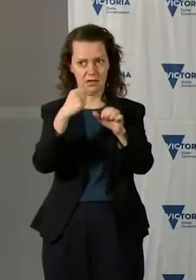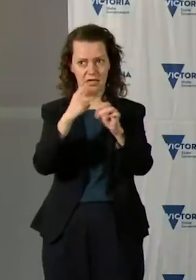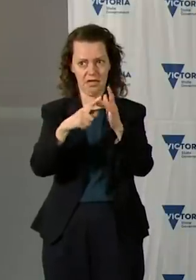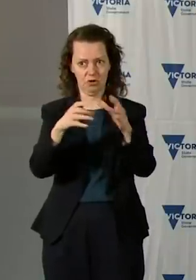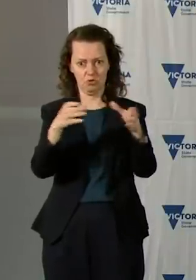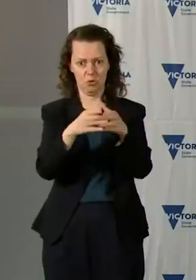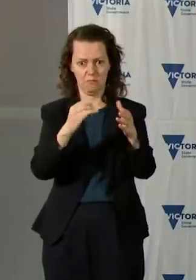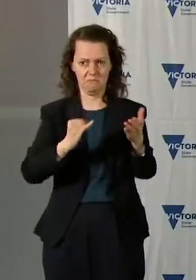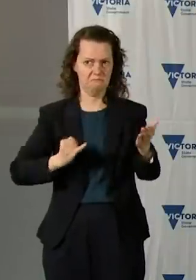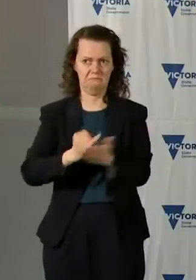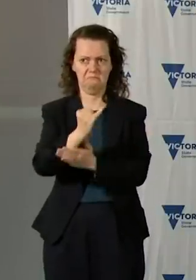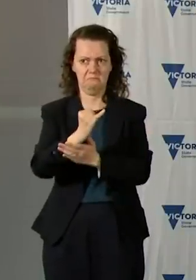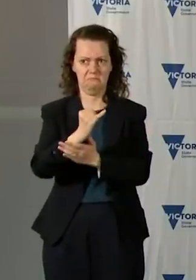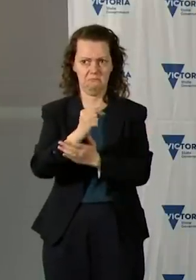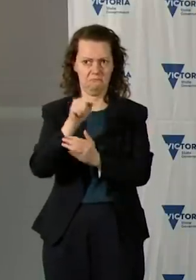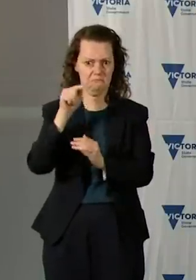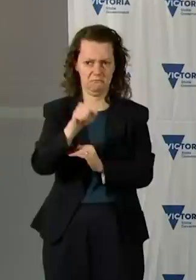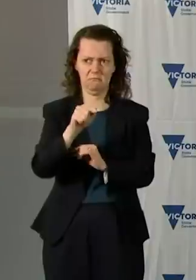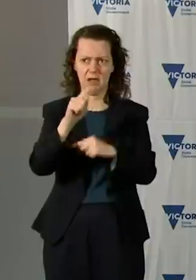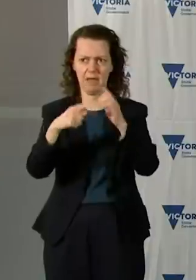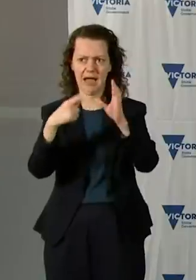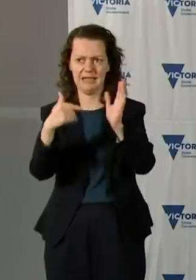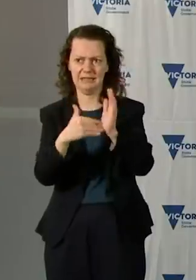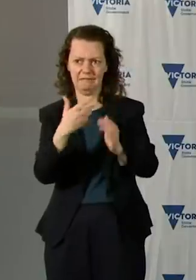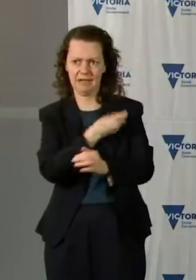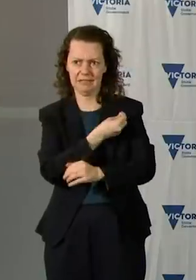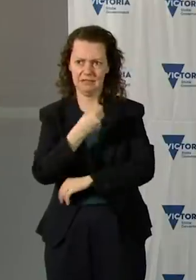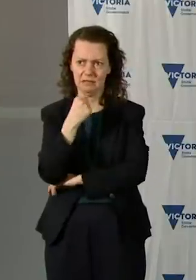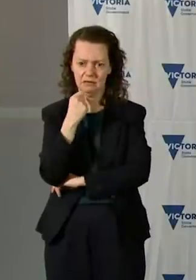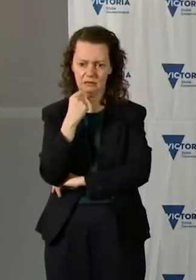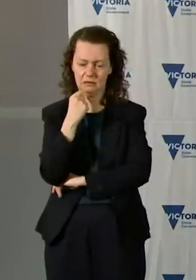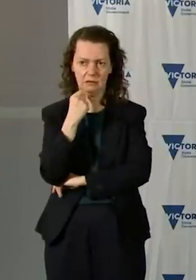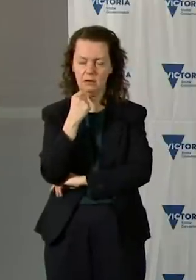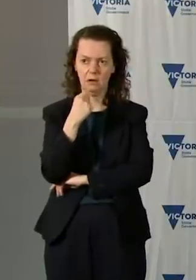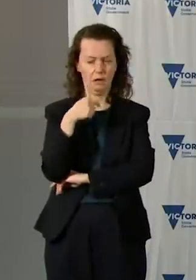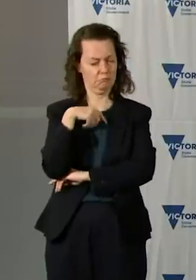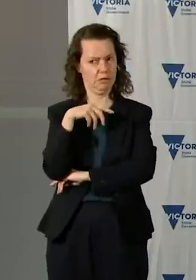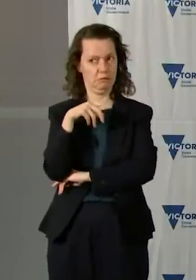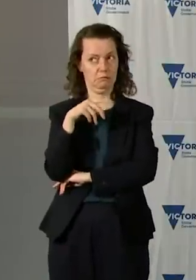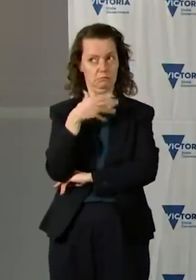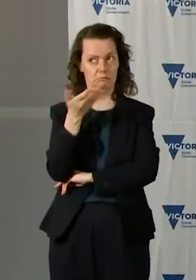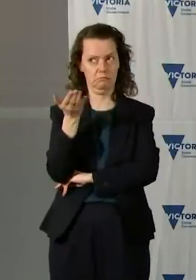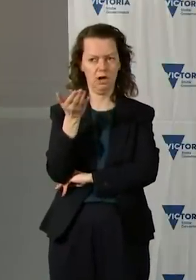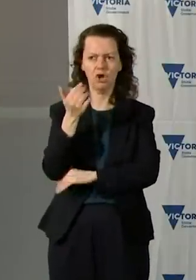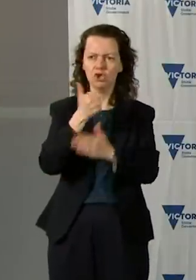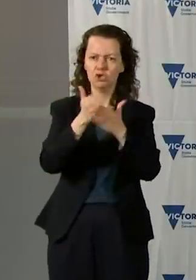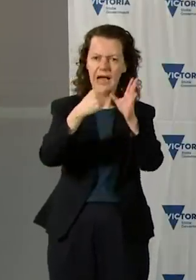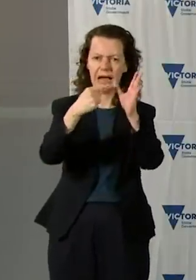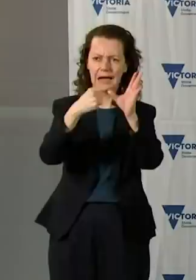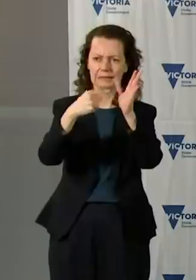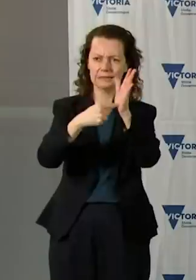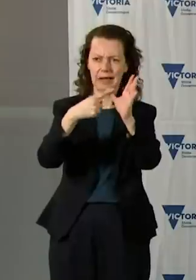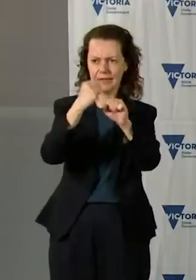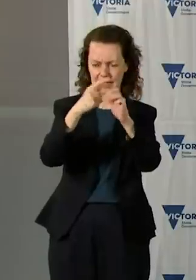pandemic, been solution-focused in their advice to government. If there's a problem, work through it with them. Don't blame